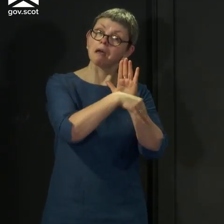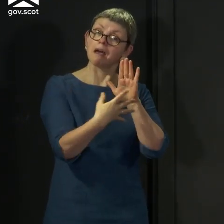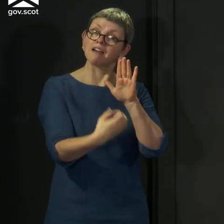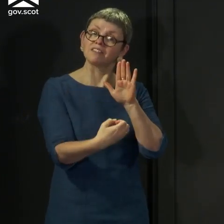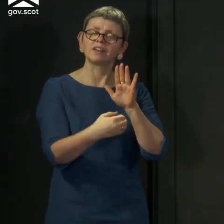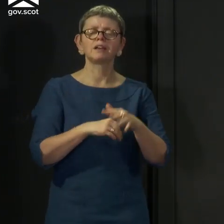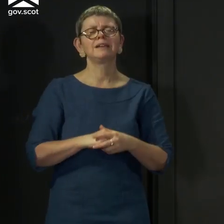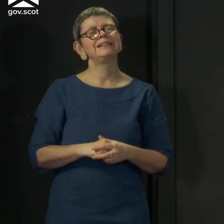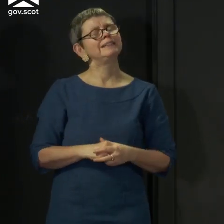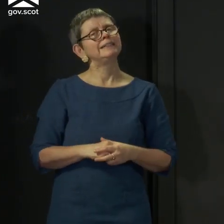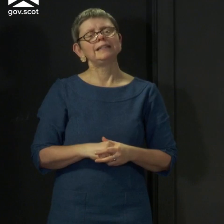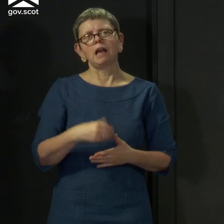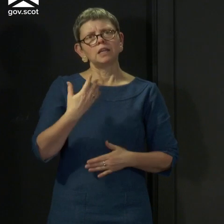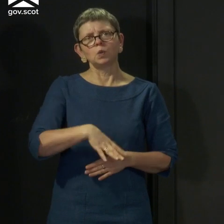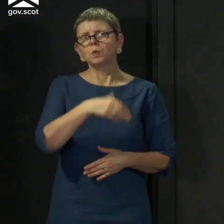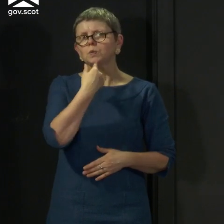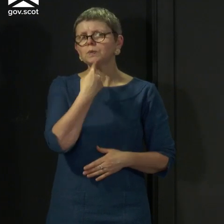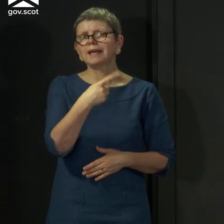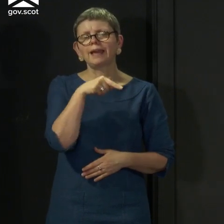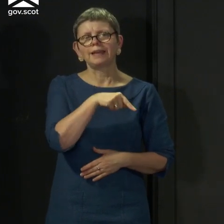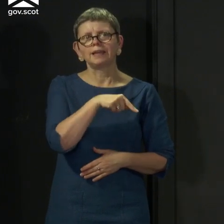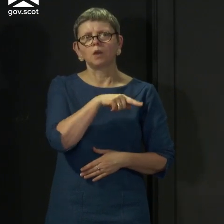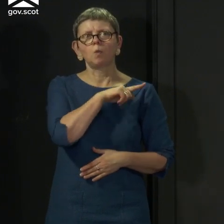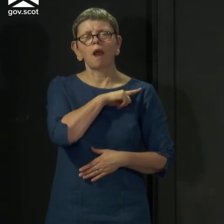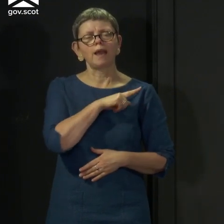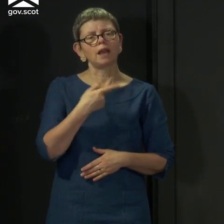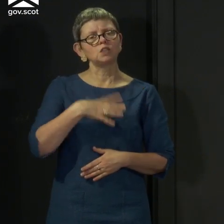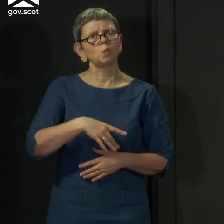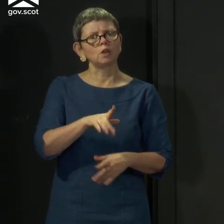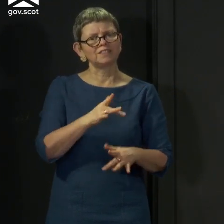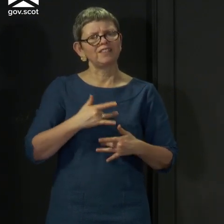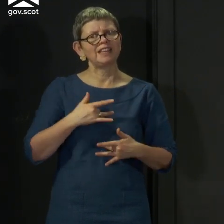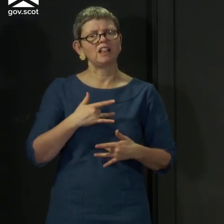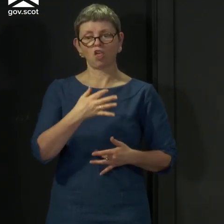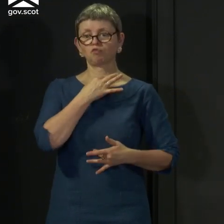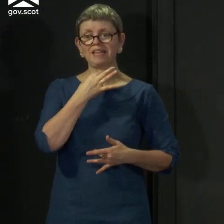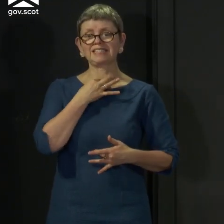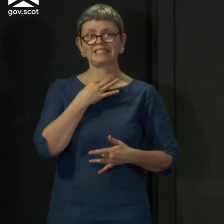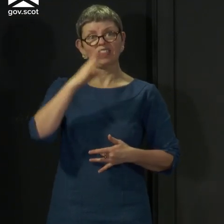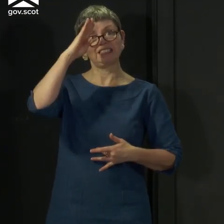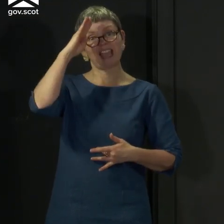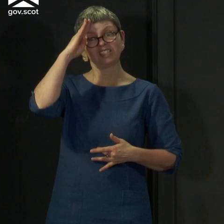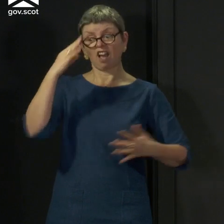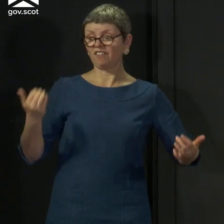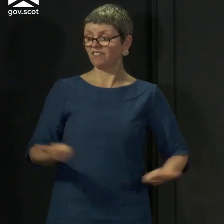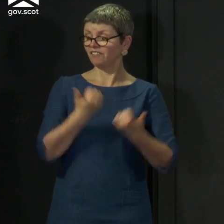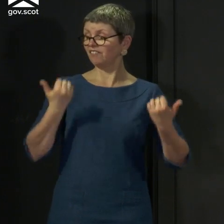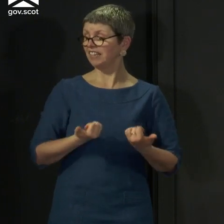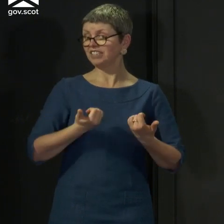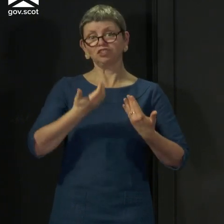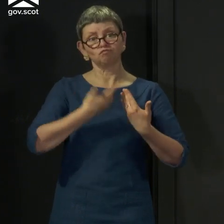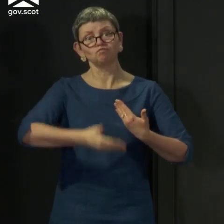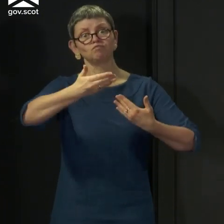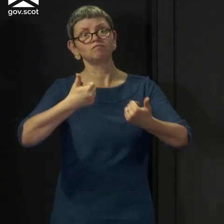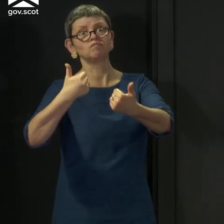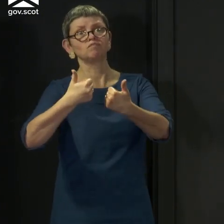it perhaps sends the message that we're past the danger point and we're not past the danger point of this virus running out